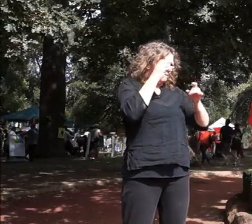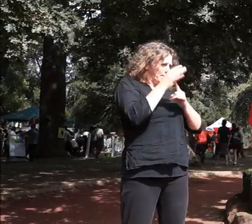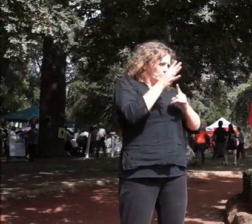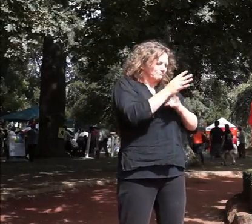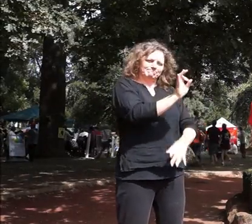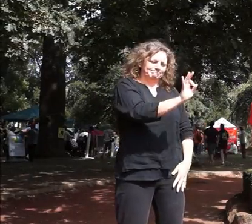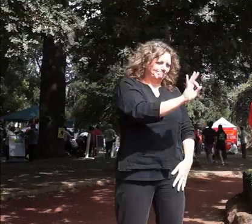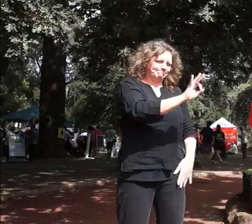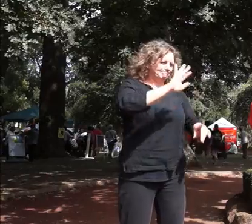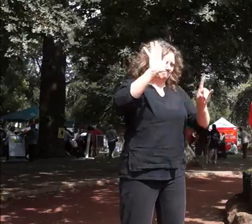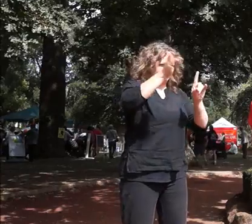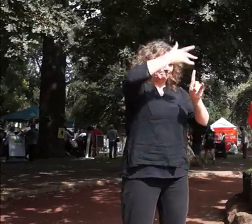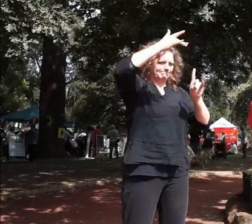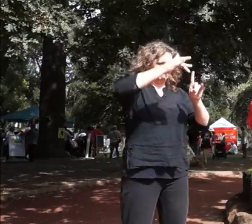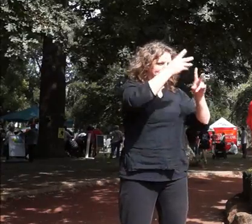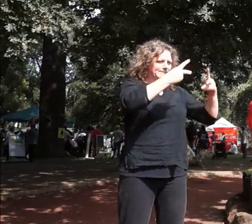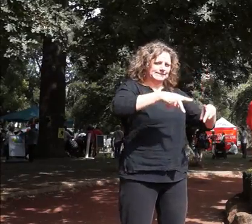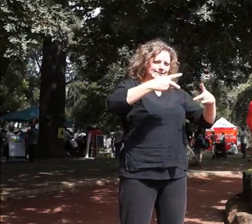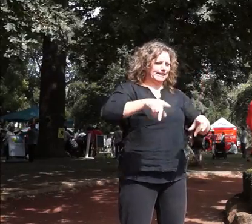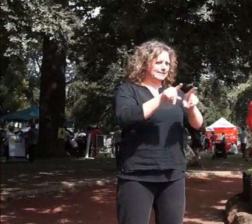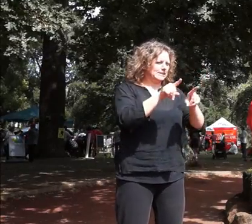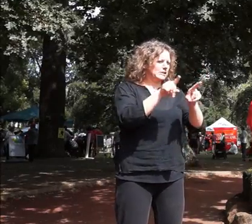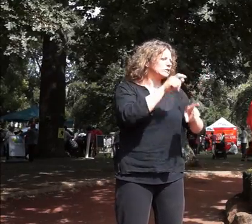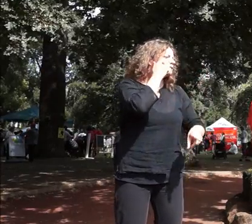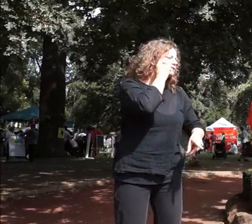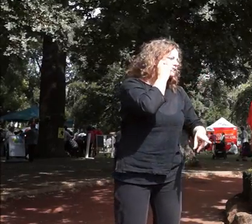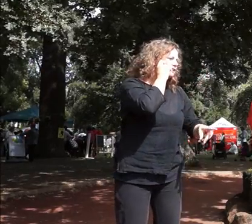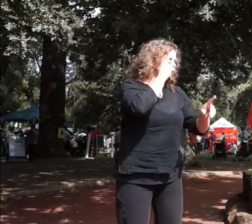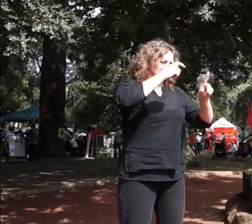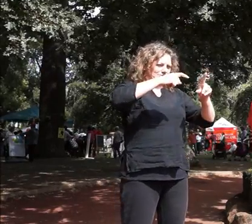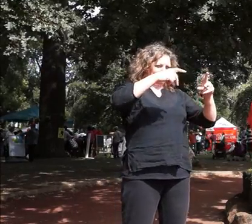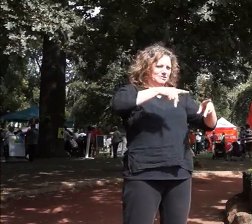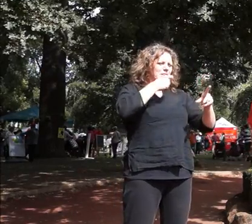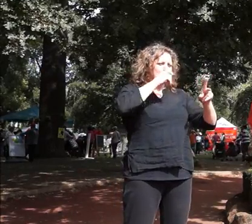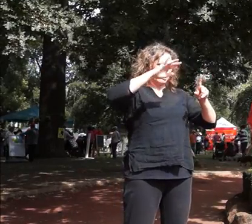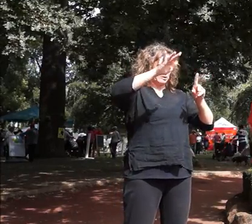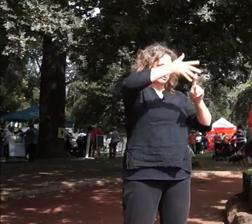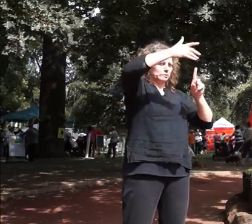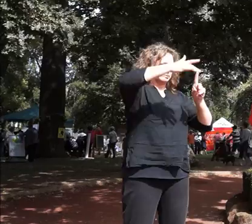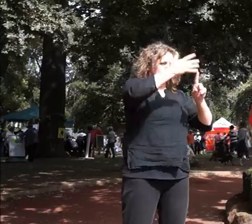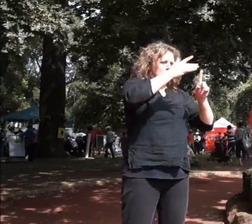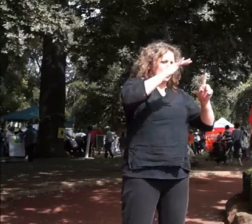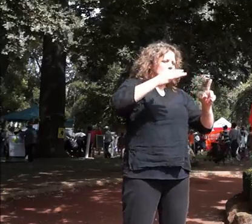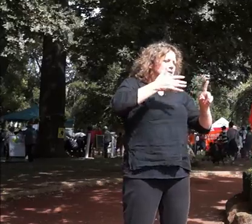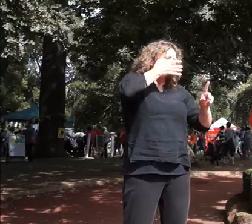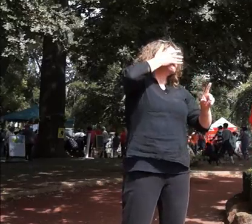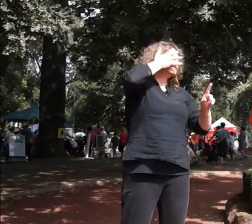your noble brow, and tickle and even get up your fine chiselled nose, as higher and wider